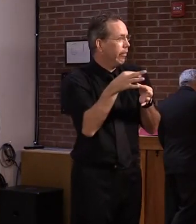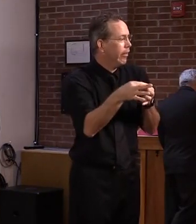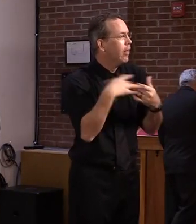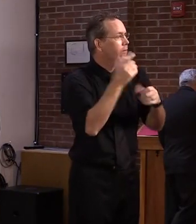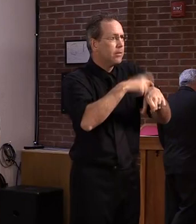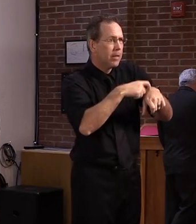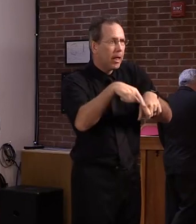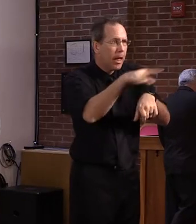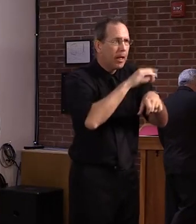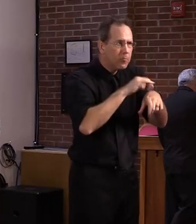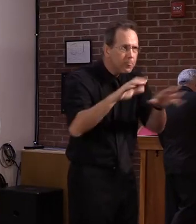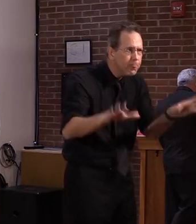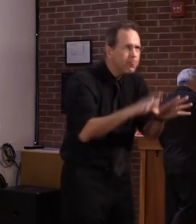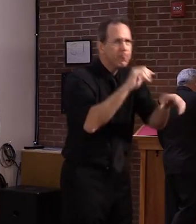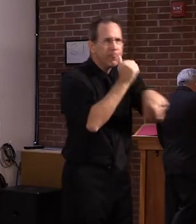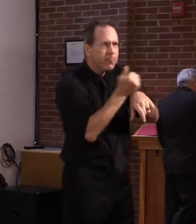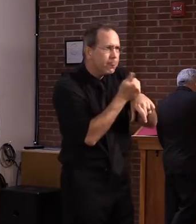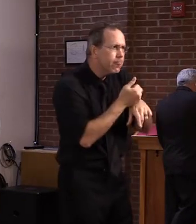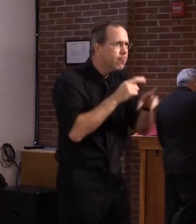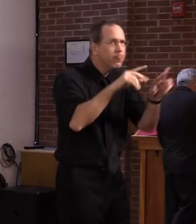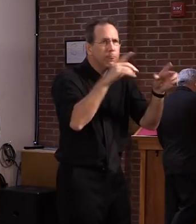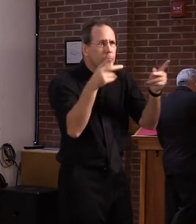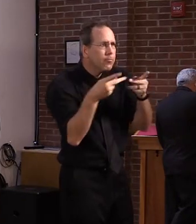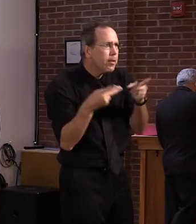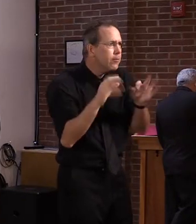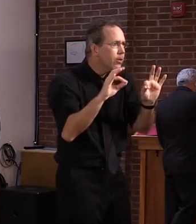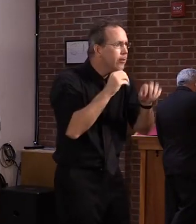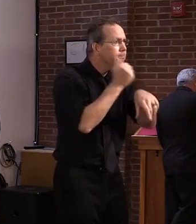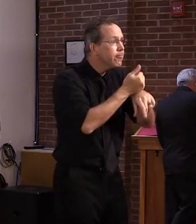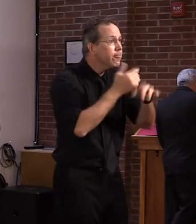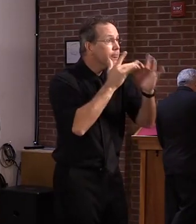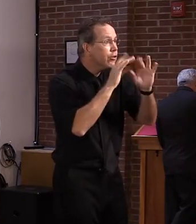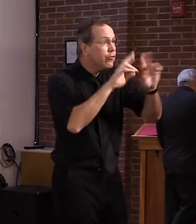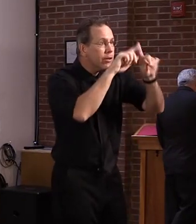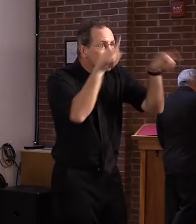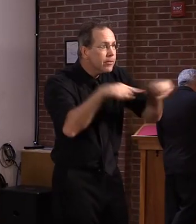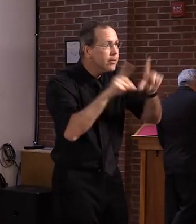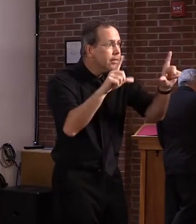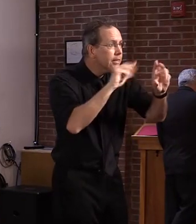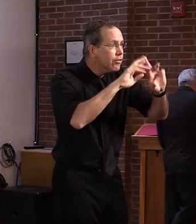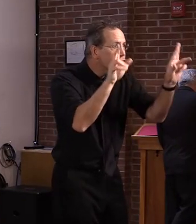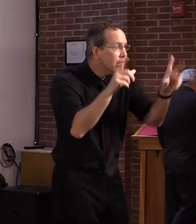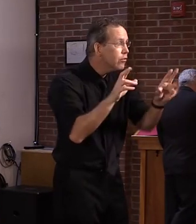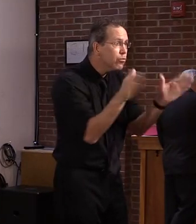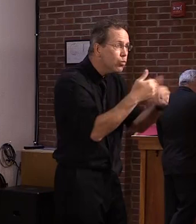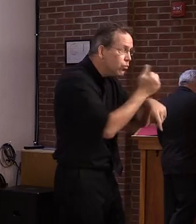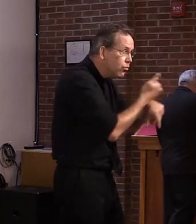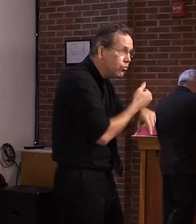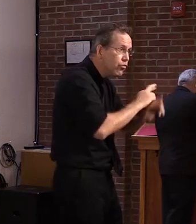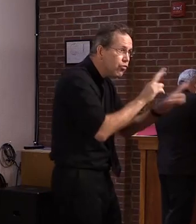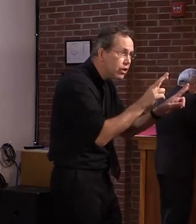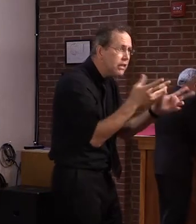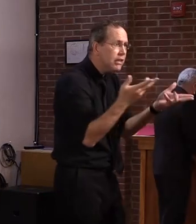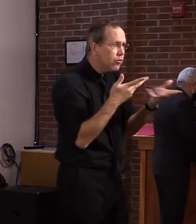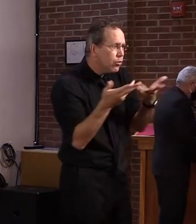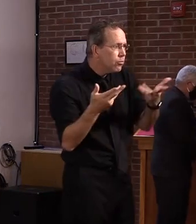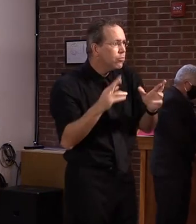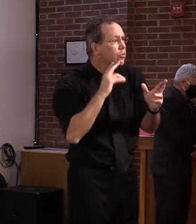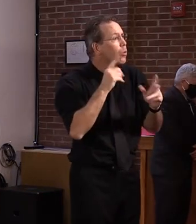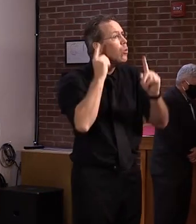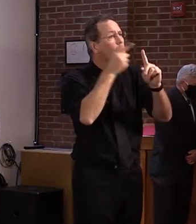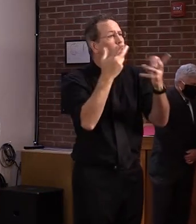as schools prepare for the in-person return with a goal of keeping the virus outside school walls.